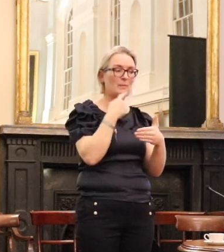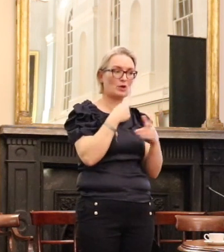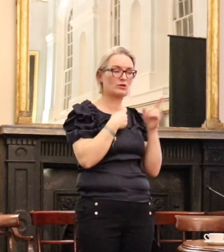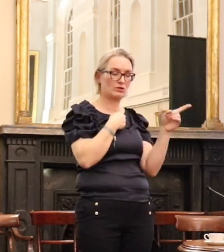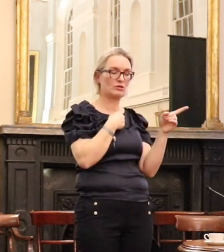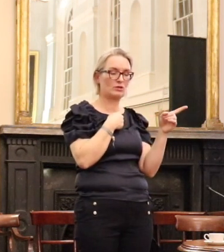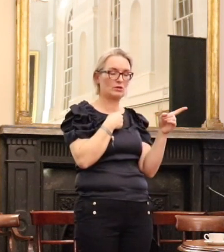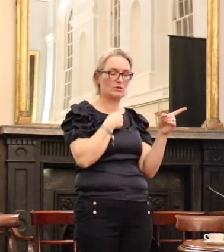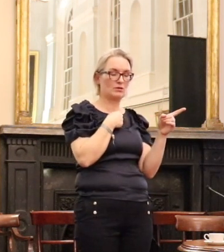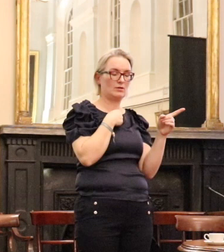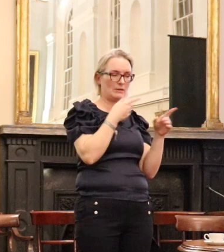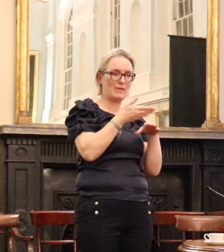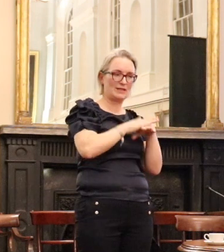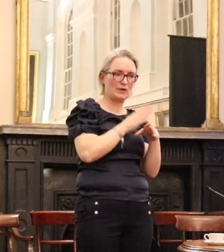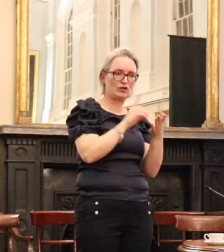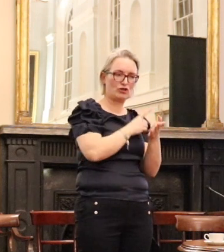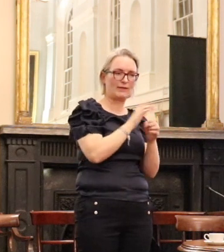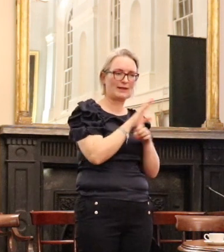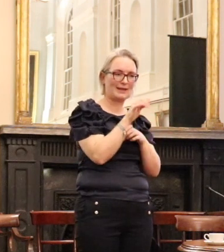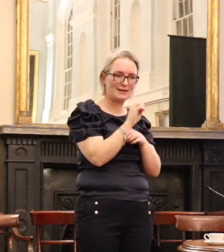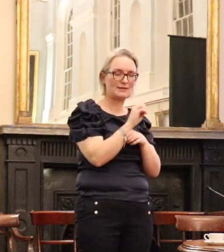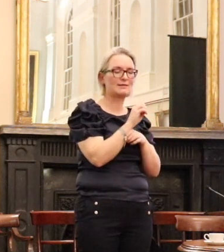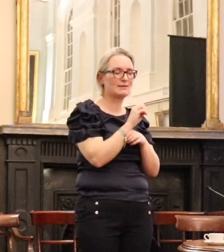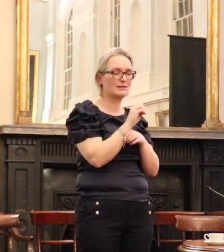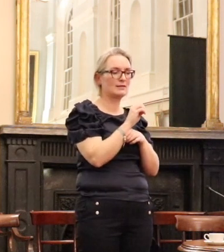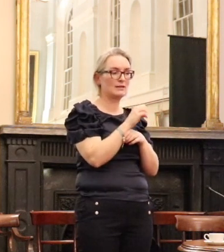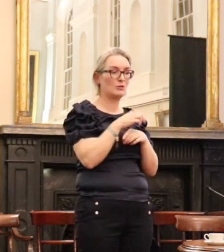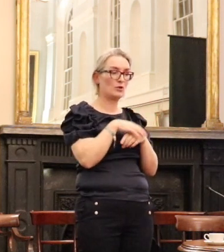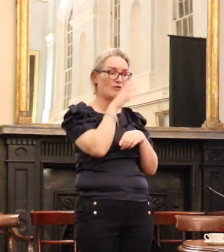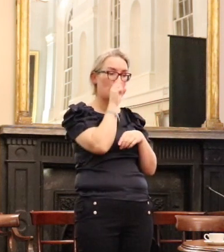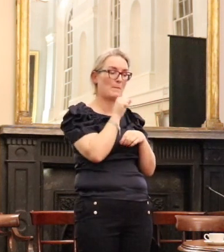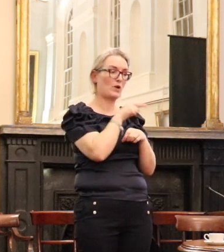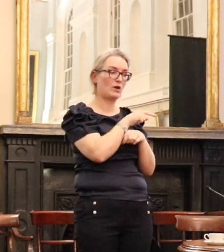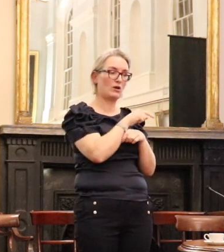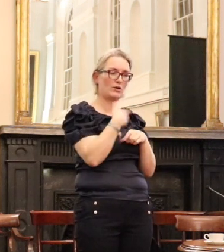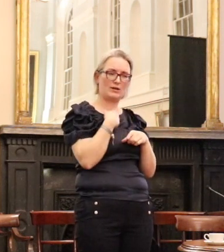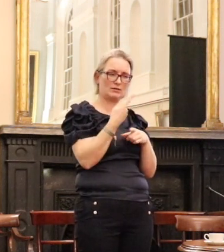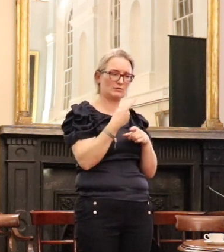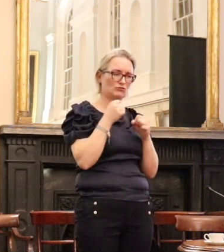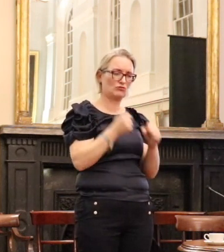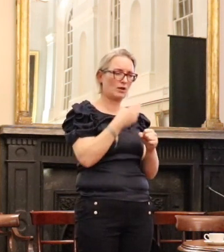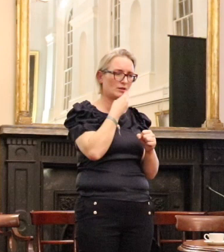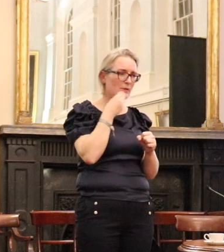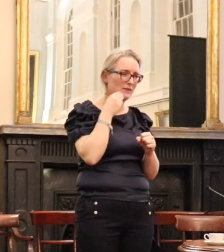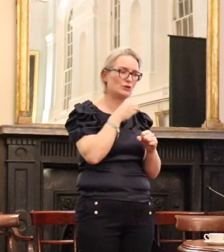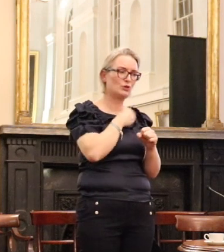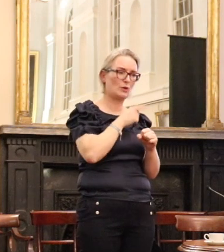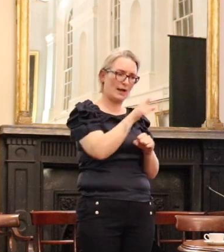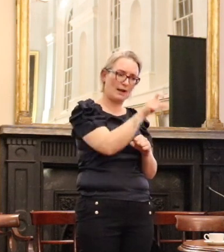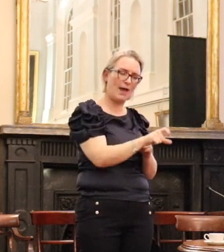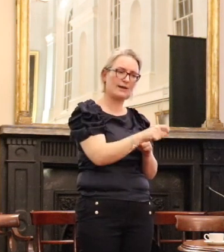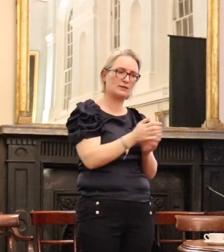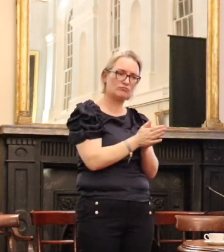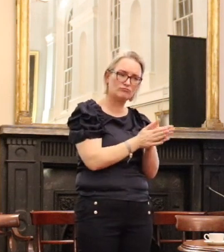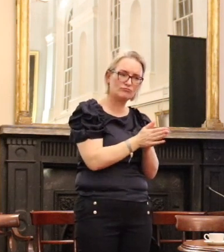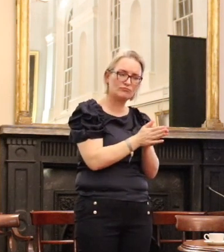what Frank did for those of you who have known he adopted in the best tradition of the man a utterly fearless commitment to the cause of his client in that case